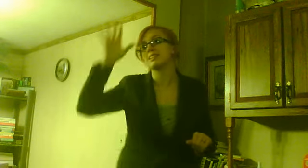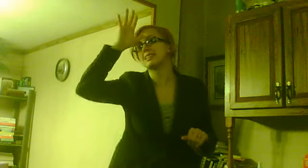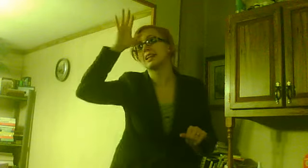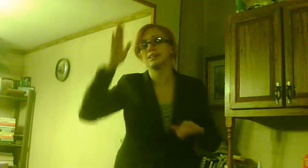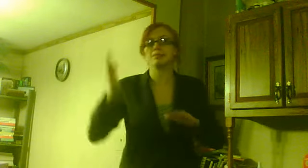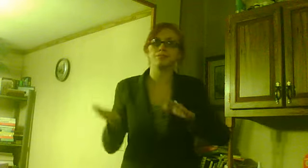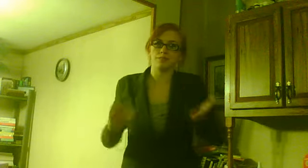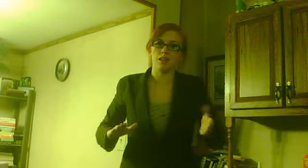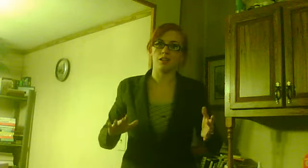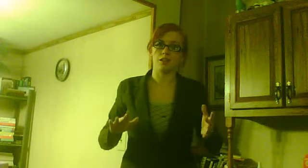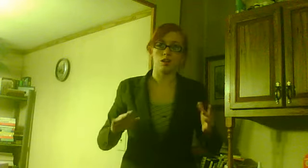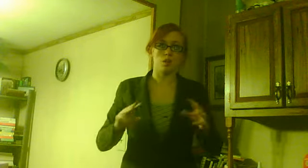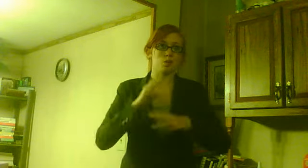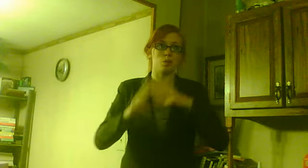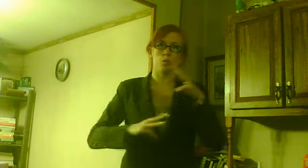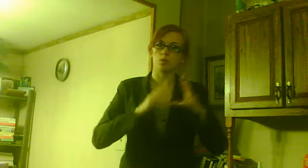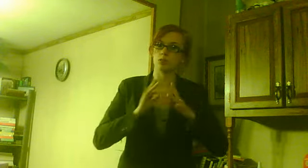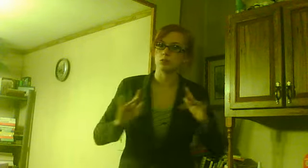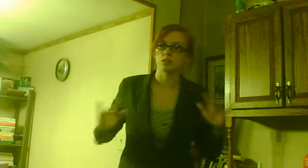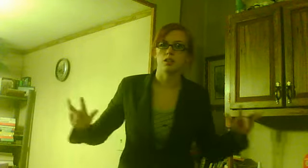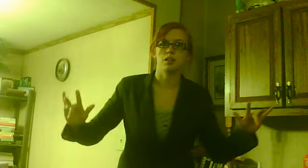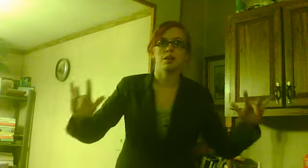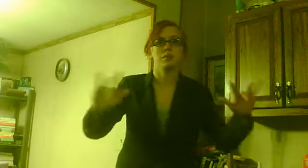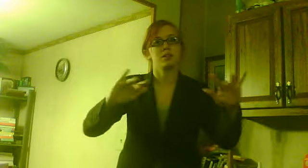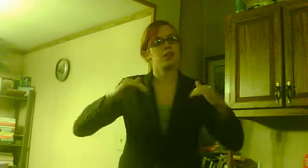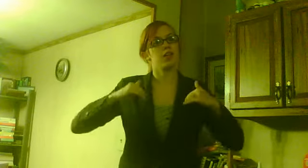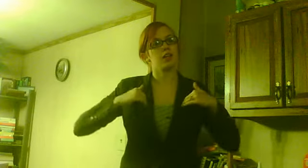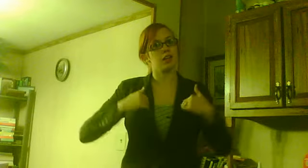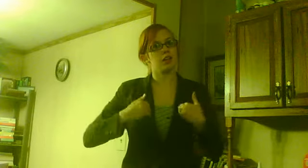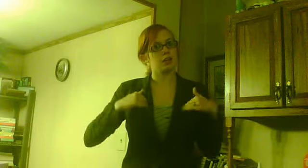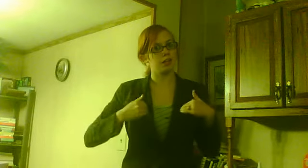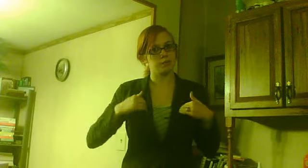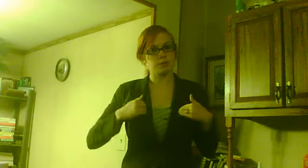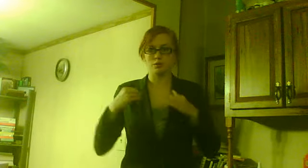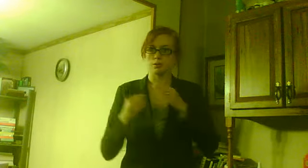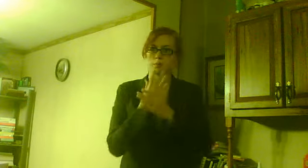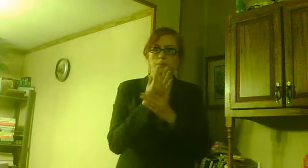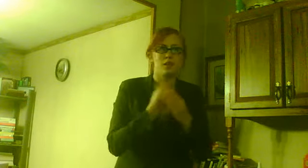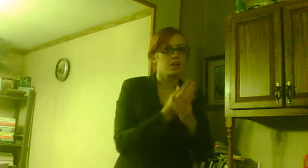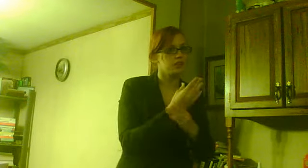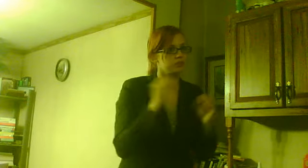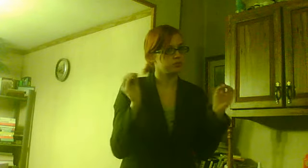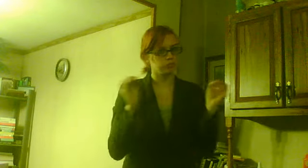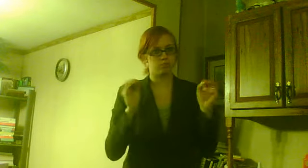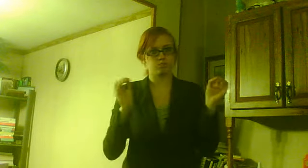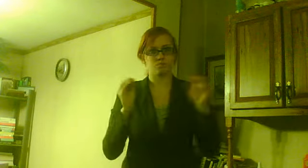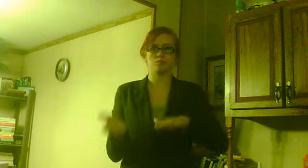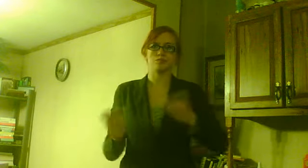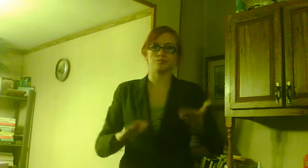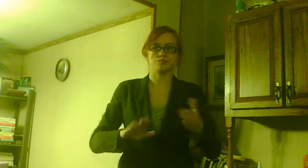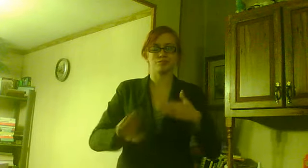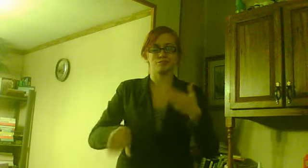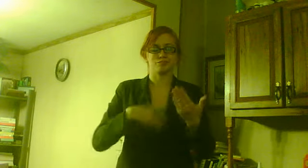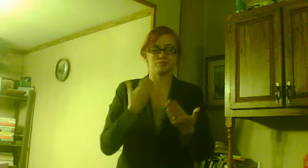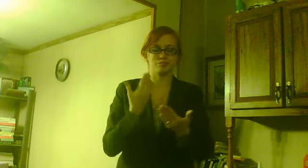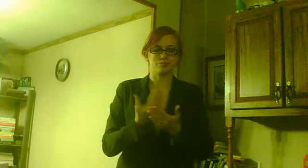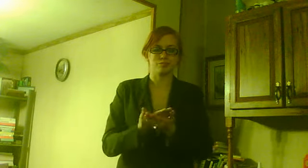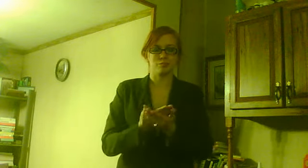dead. No one was left in the world. Everything was dead.